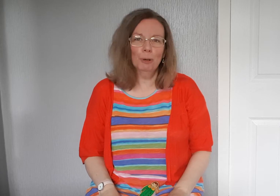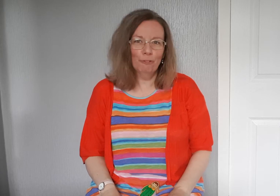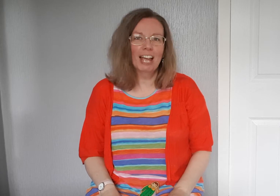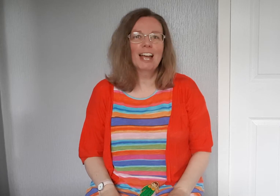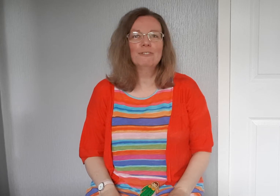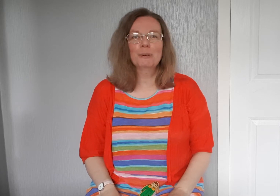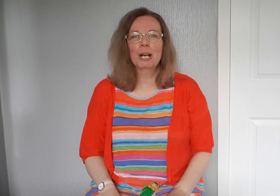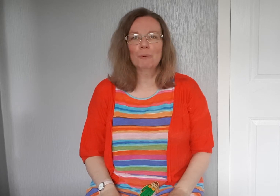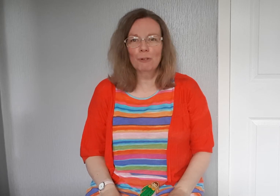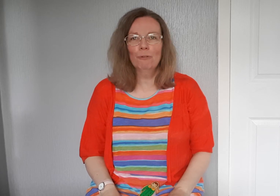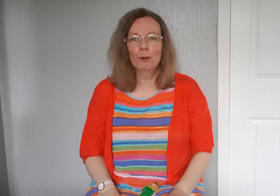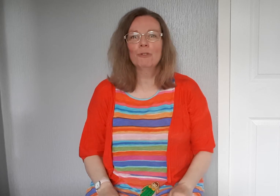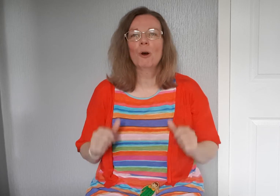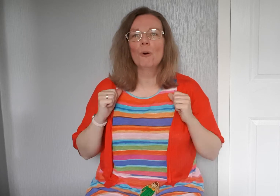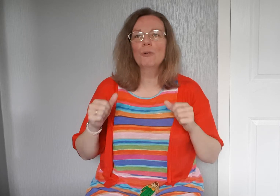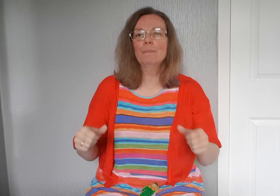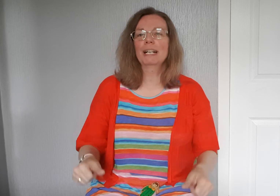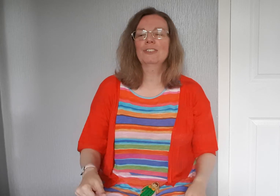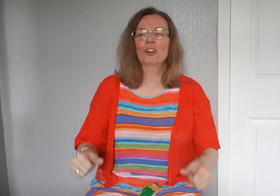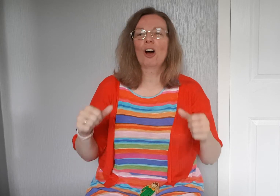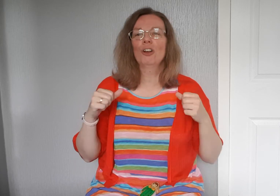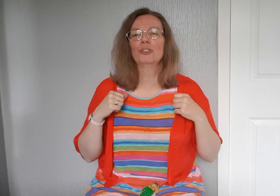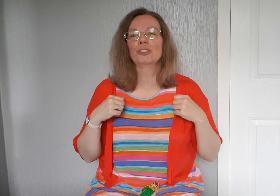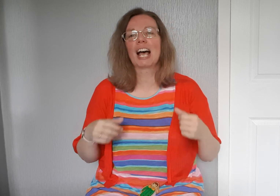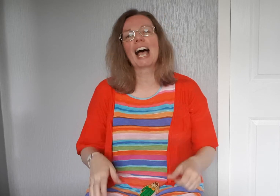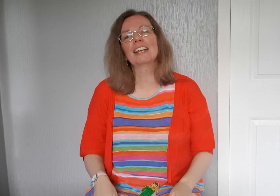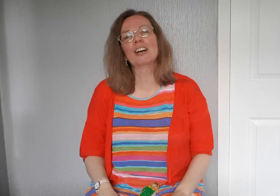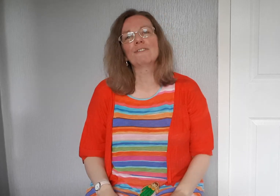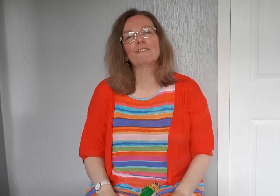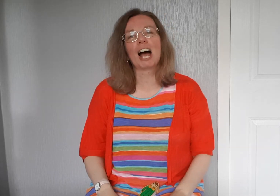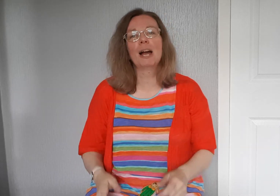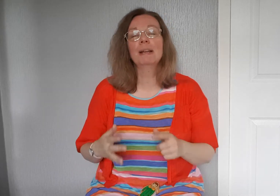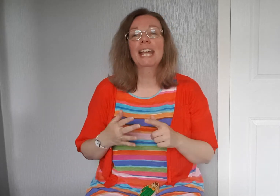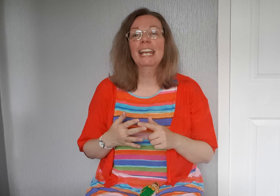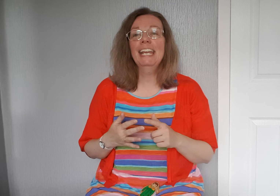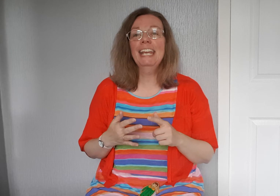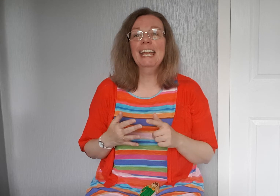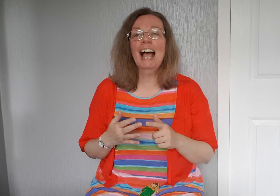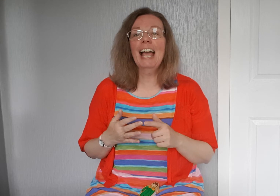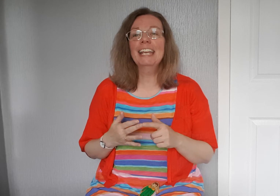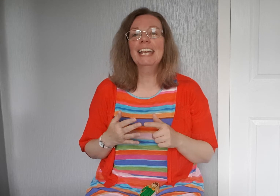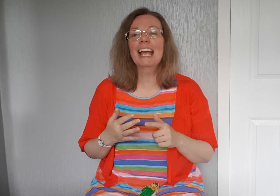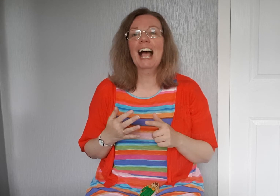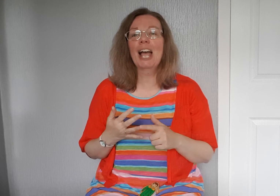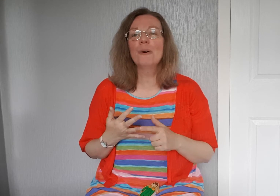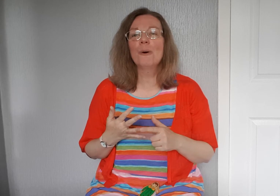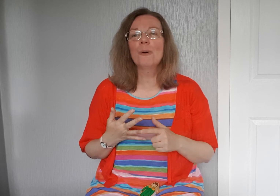woof. Everywhere a woof woof. Old MacDonald had a farm. E-I-E-I-O.